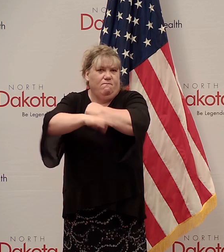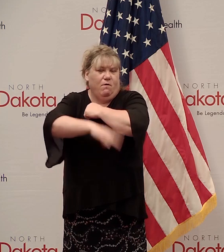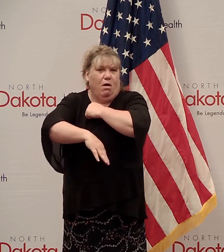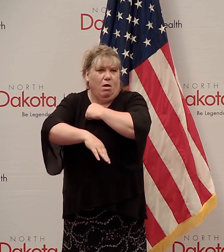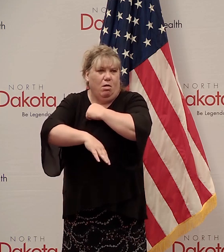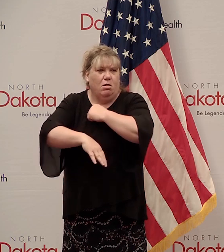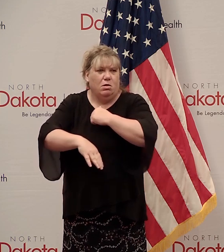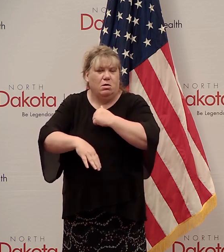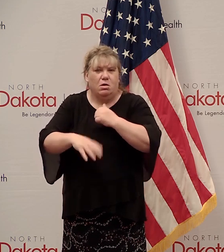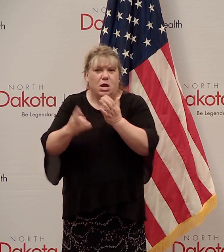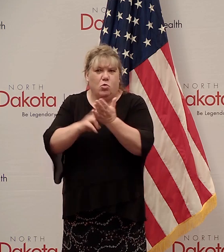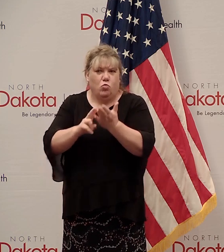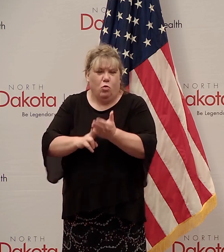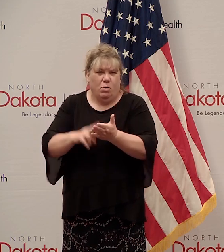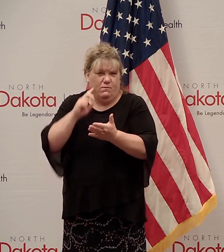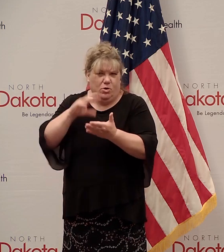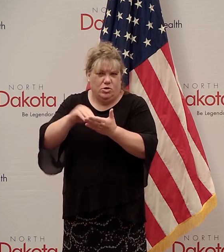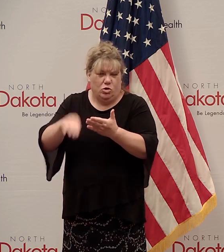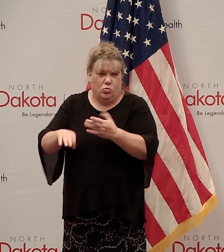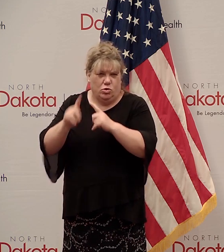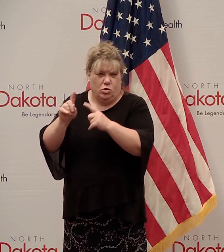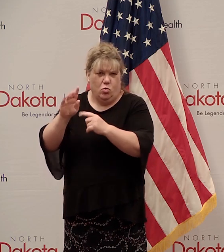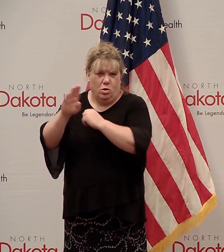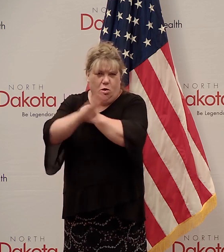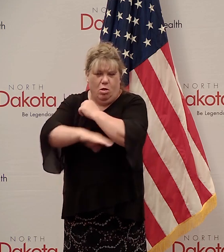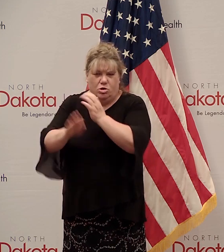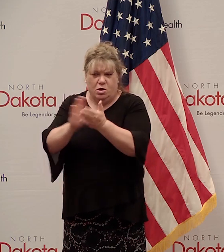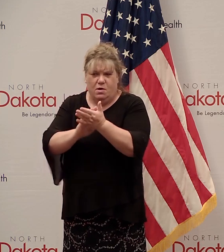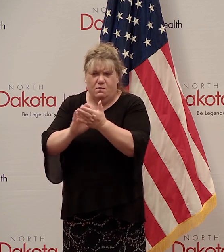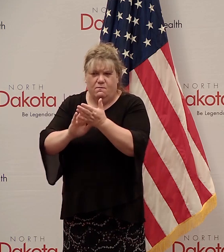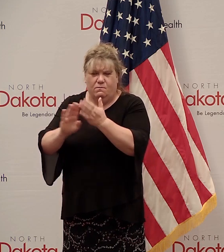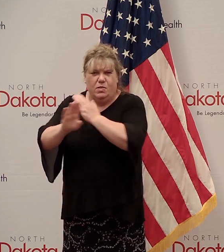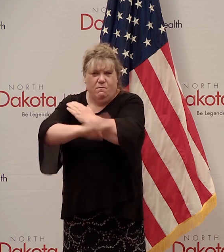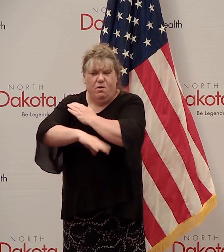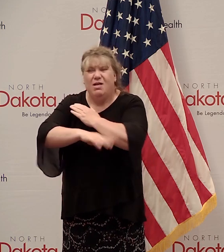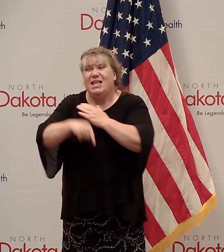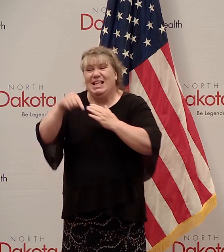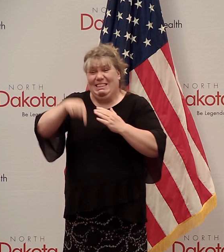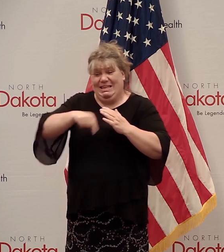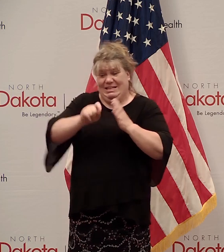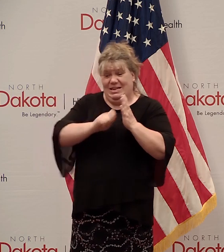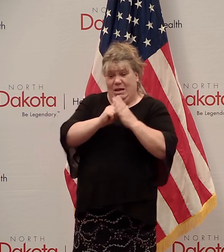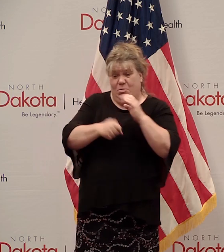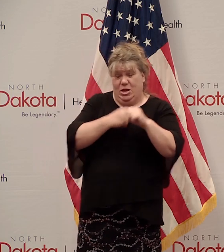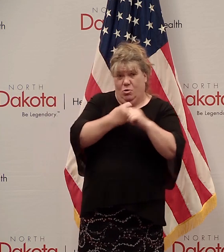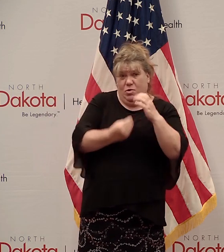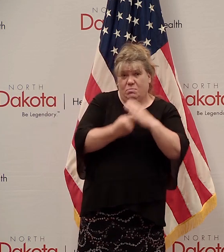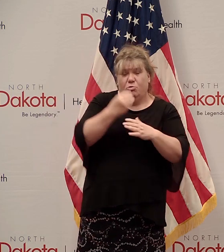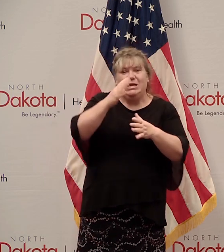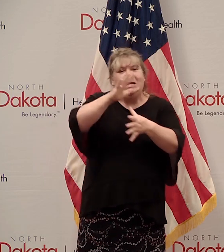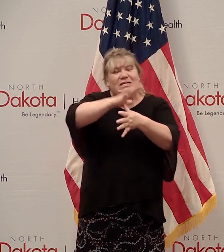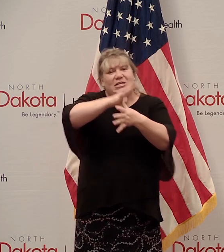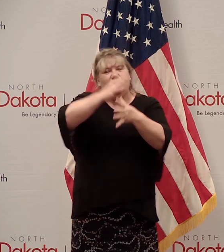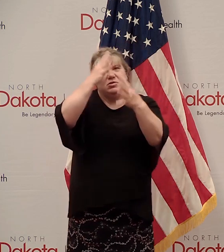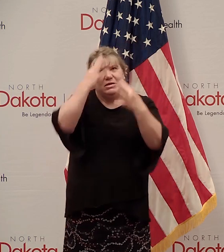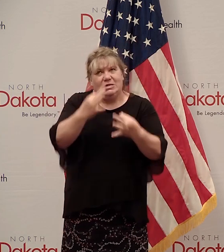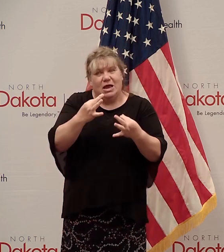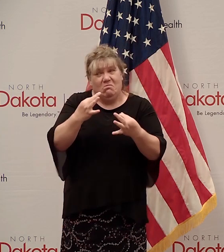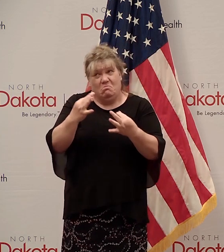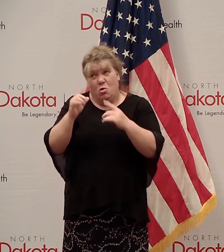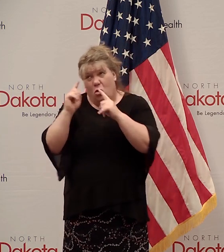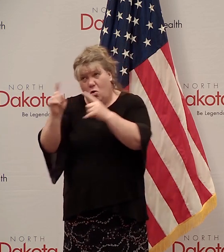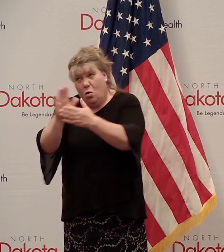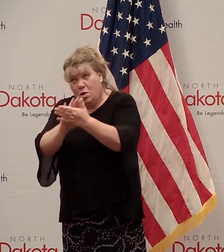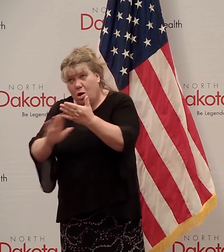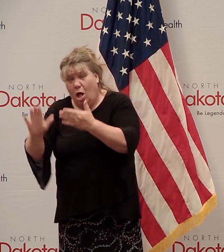on campus. And this is the time when seniors are making decisions and people are deciding whether they're going to come back. And I think in the